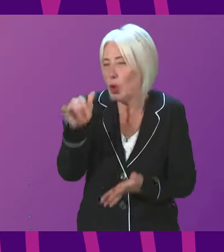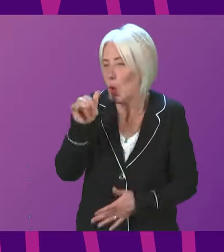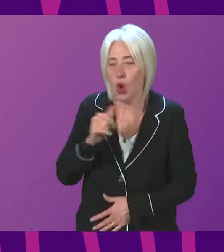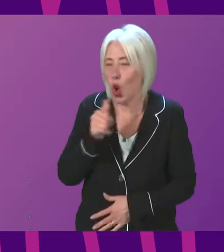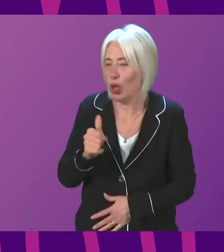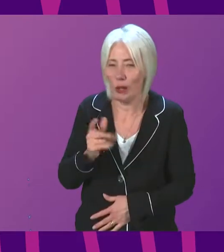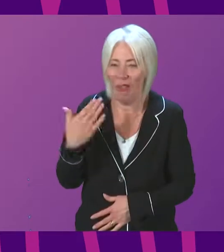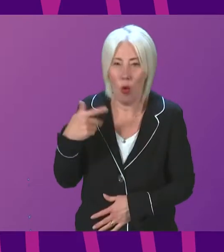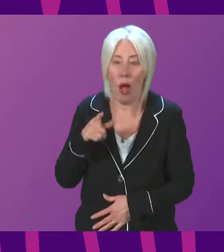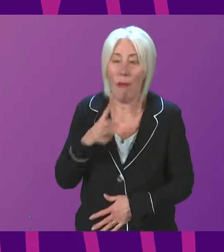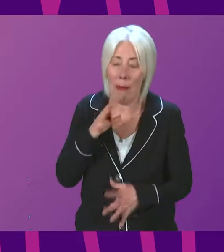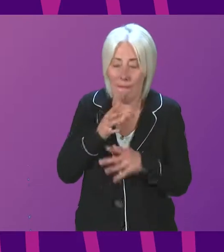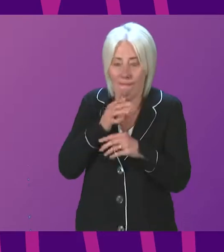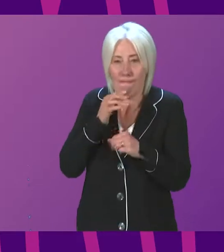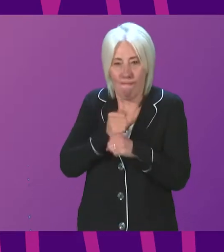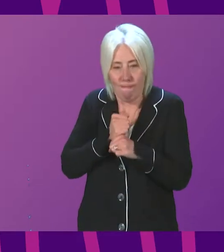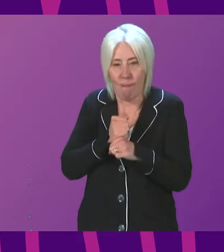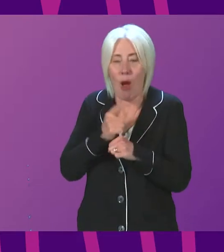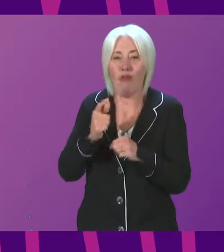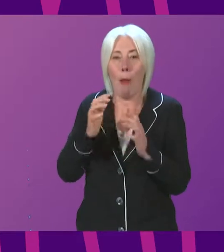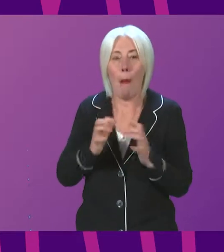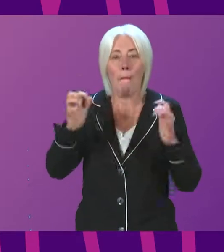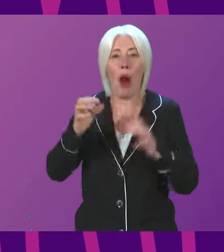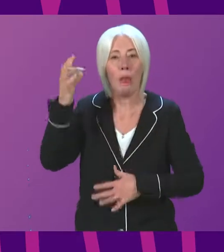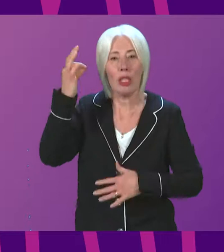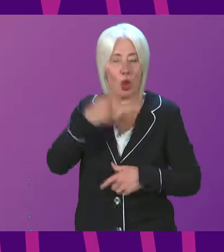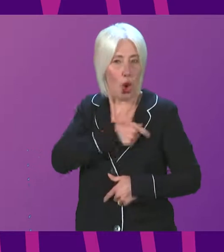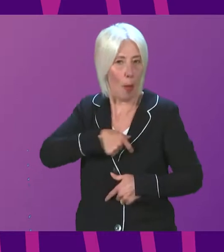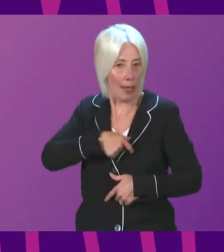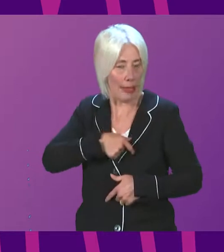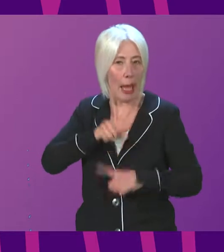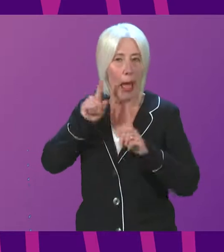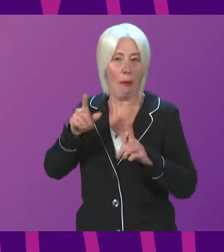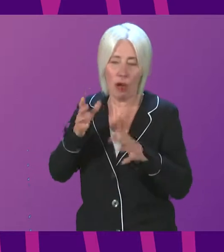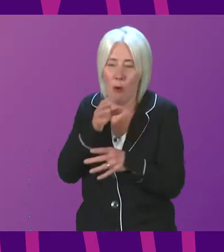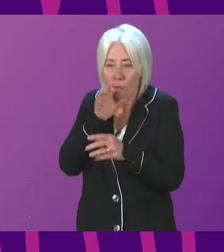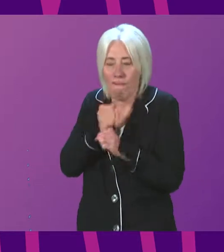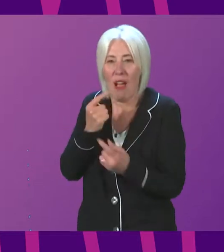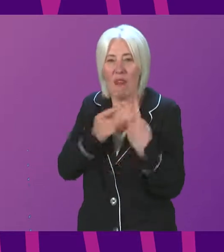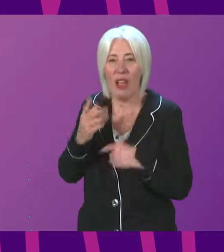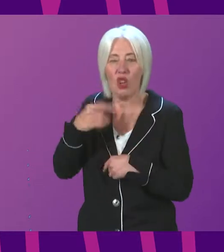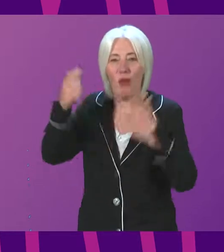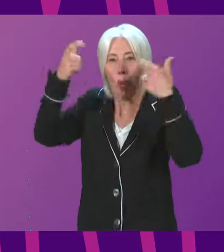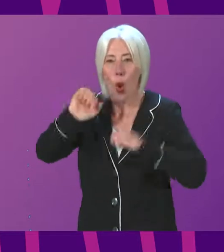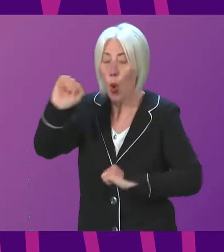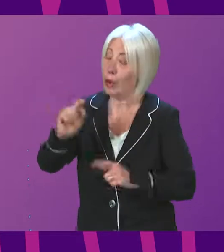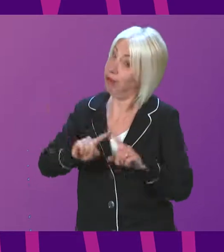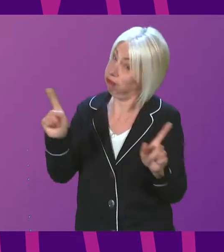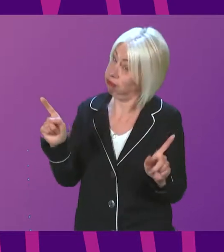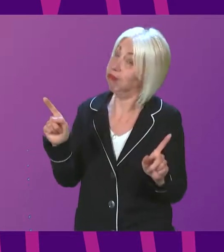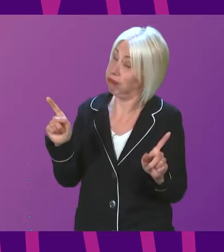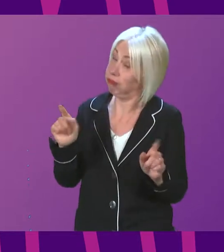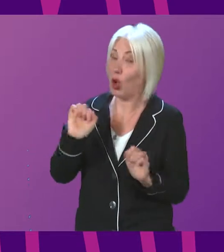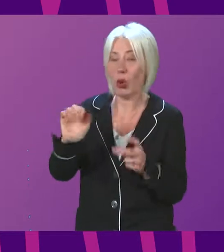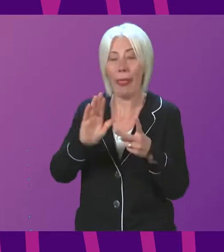thing to withhold information from a parliamentary committee, but to withhold it from the court of session is quite another. So, can the Deputy